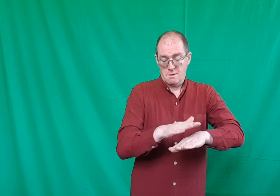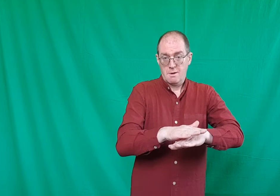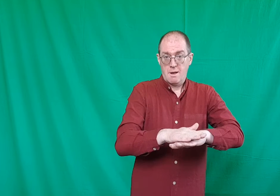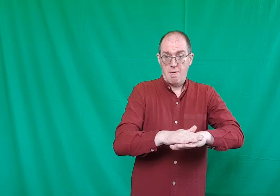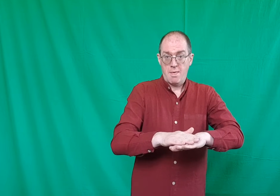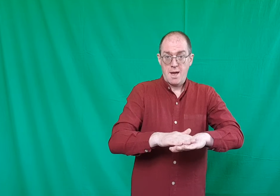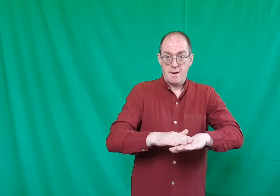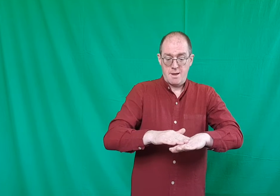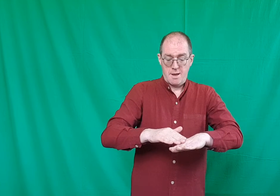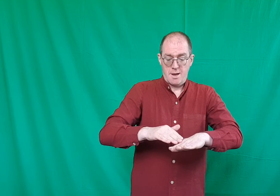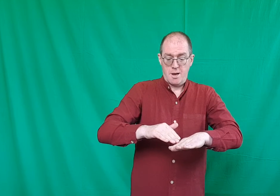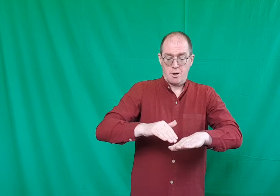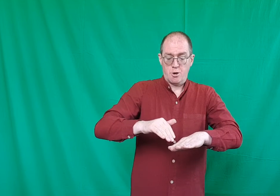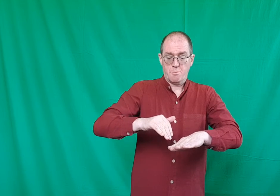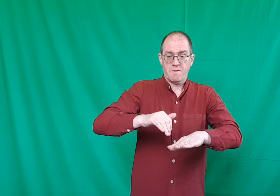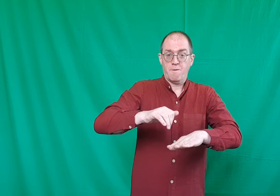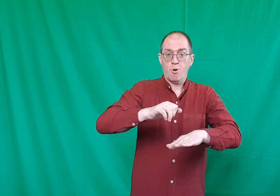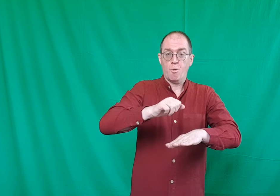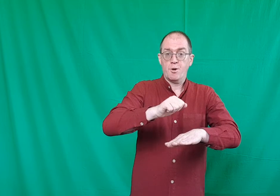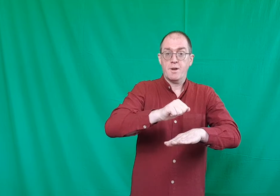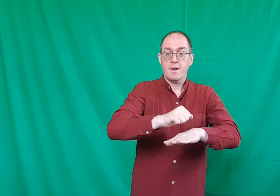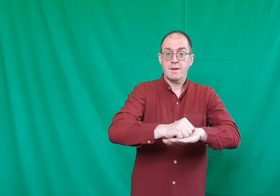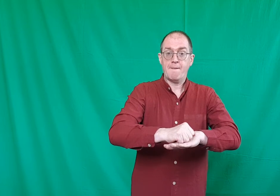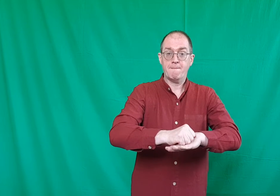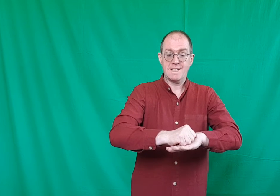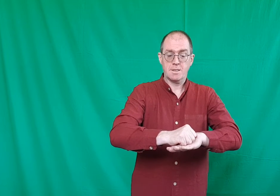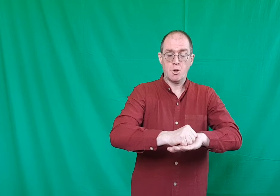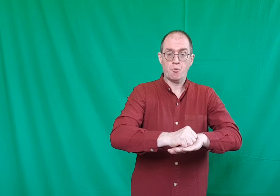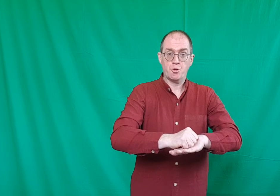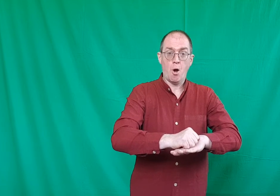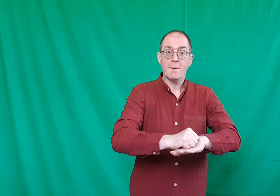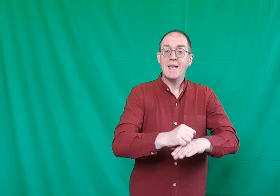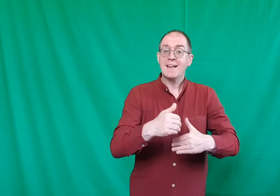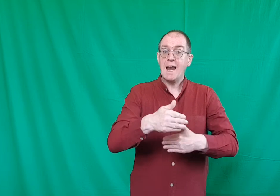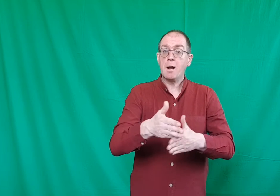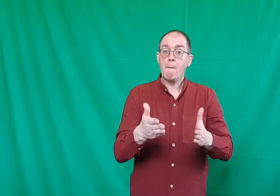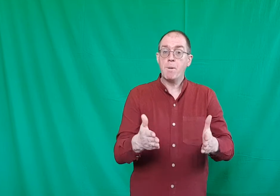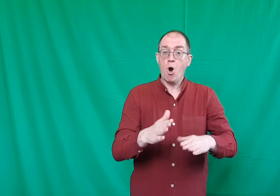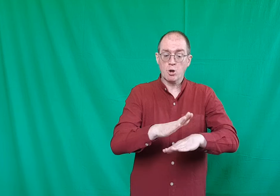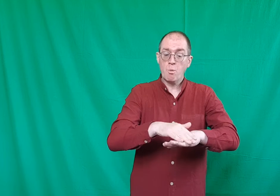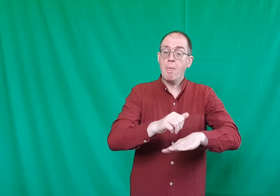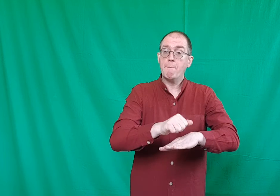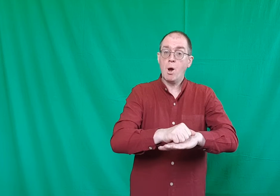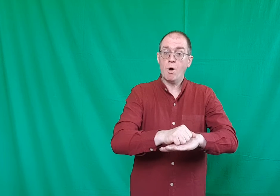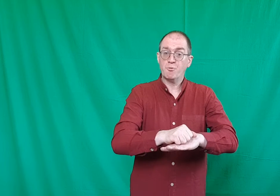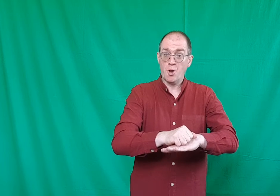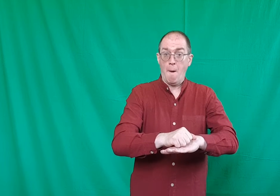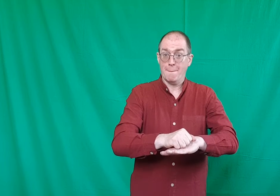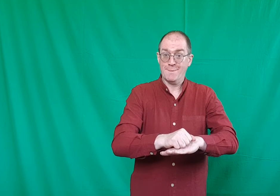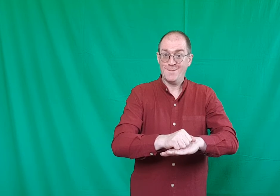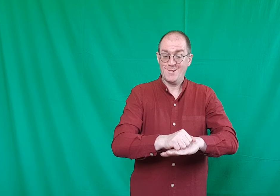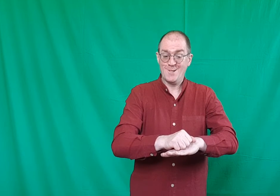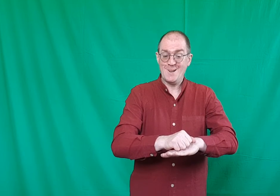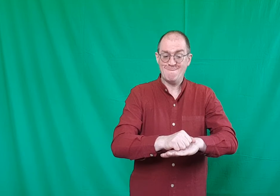and then comes forward as a fist on top. It's like a box with a bow on top. All right.